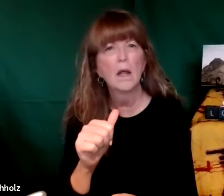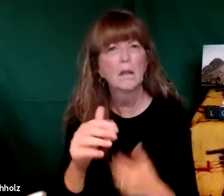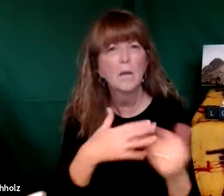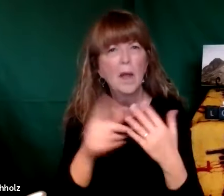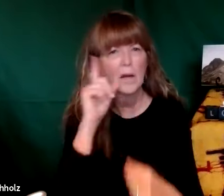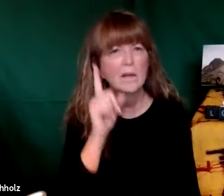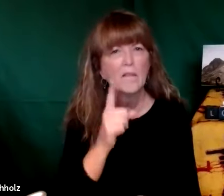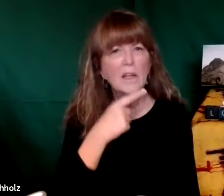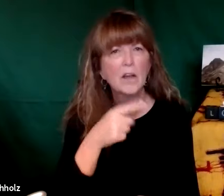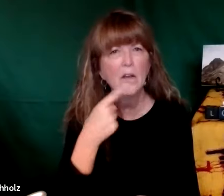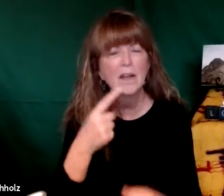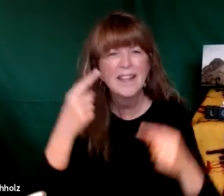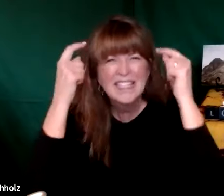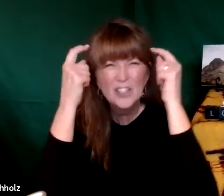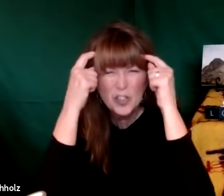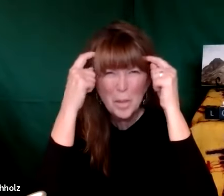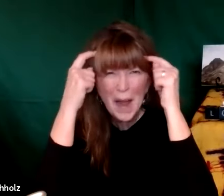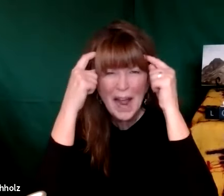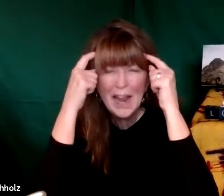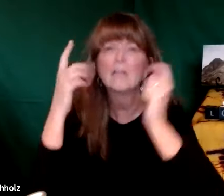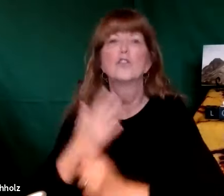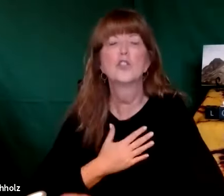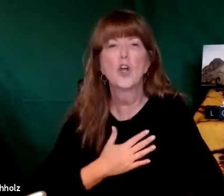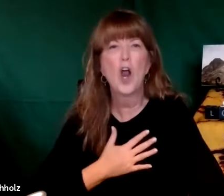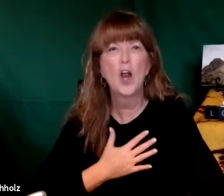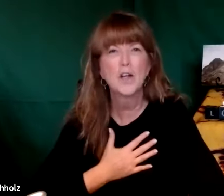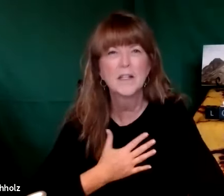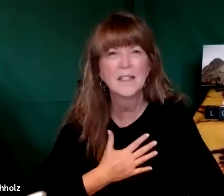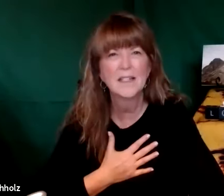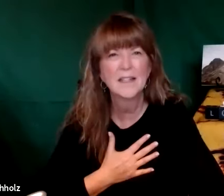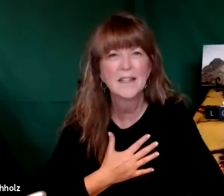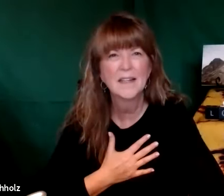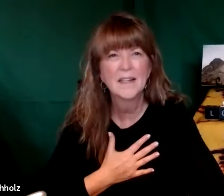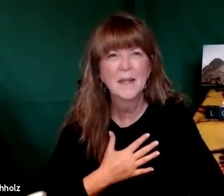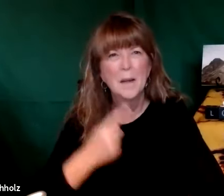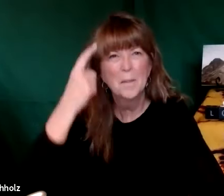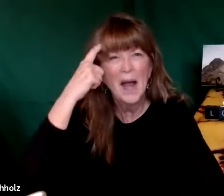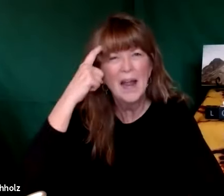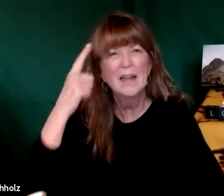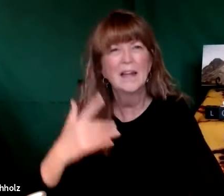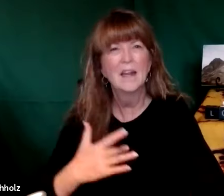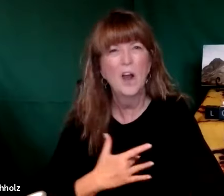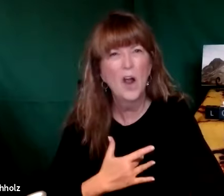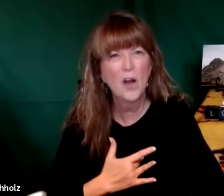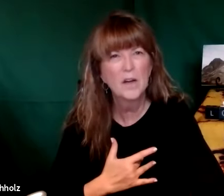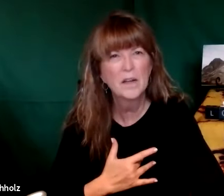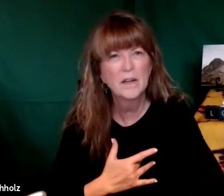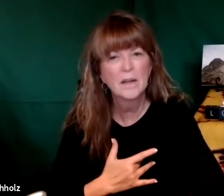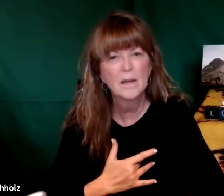it's not an auditory voice it's a mental and a heart touching